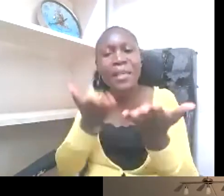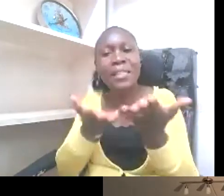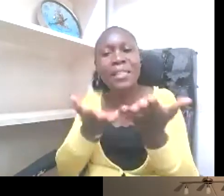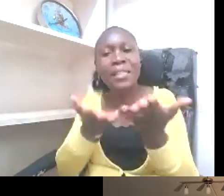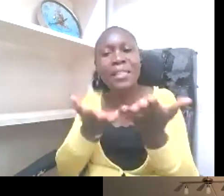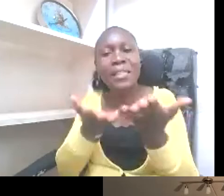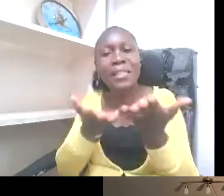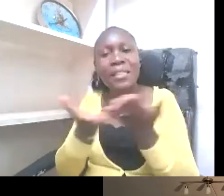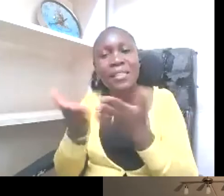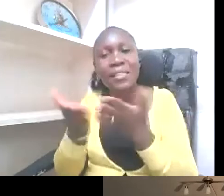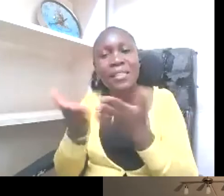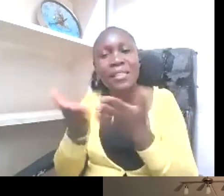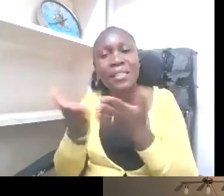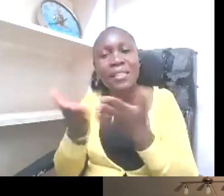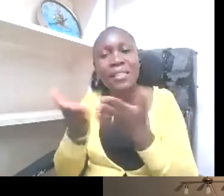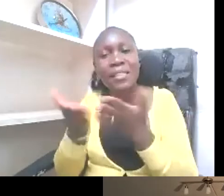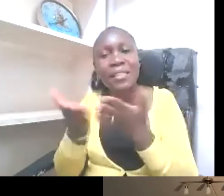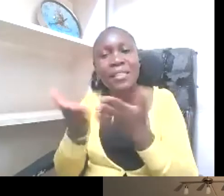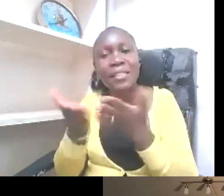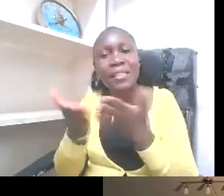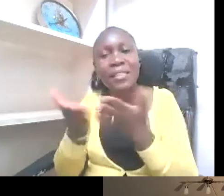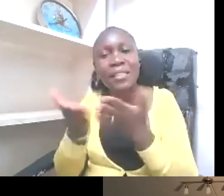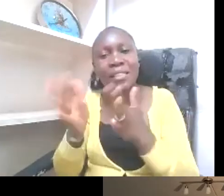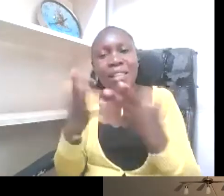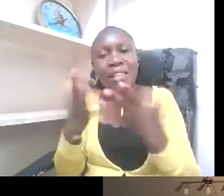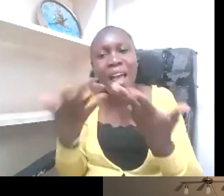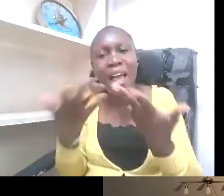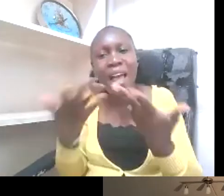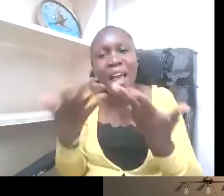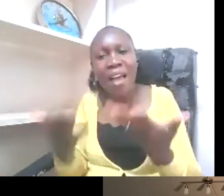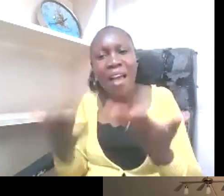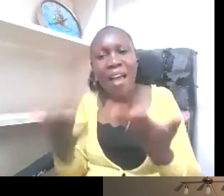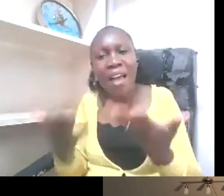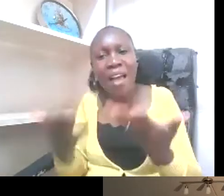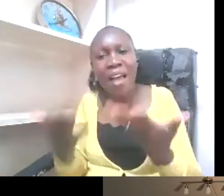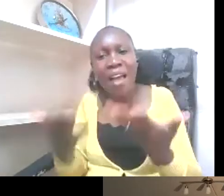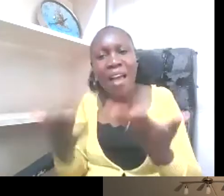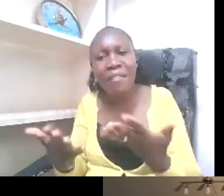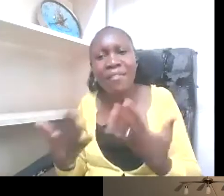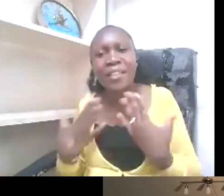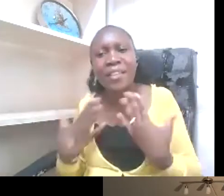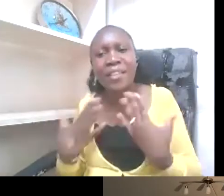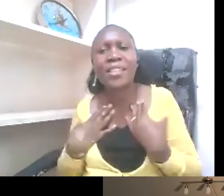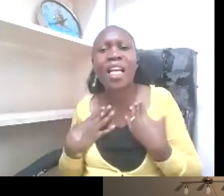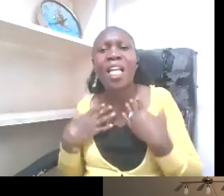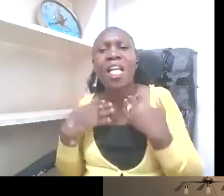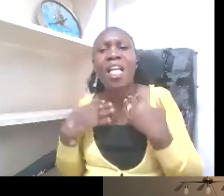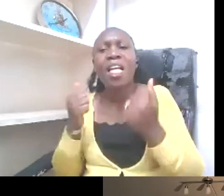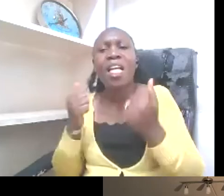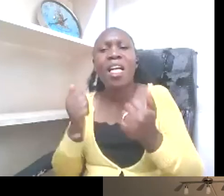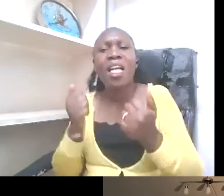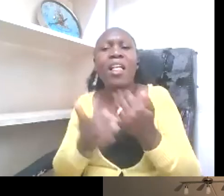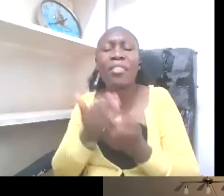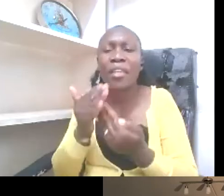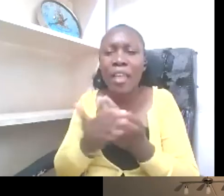the most typical challenges are attitudinal, know, infrastructural, and even just